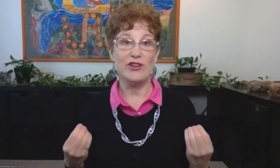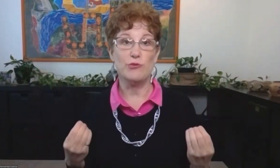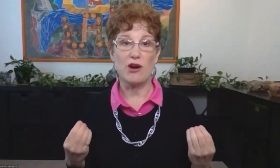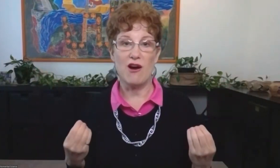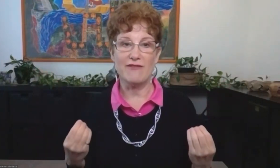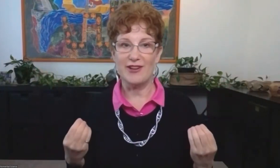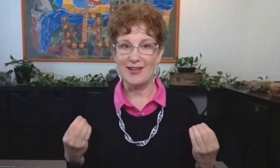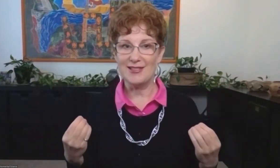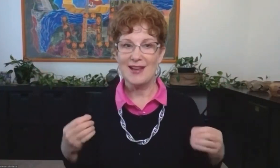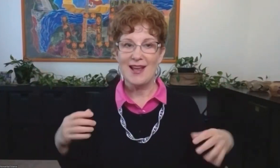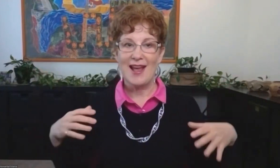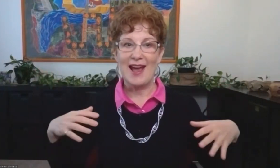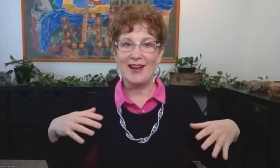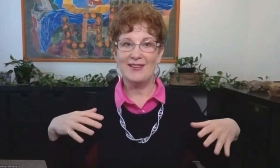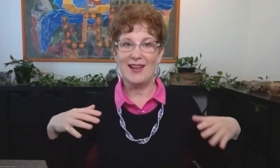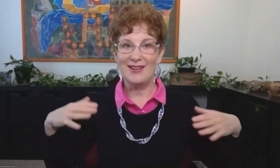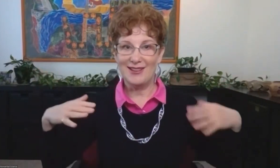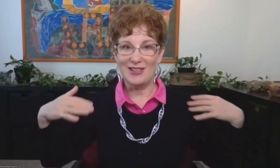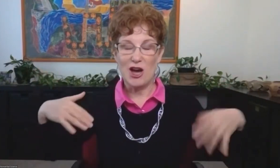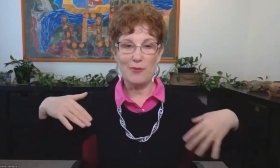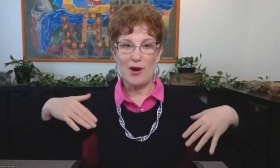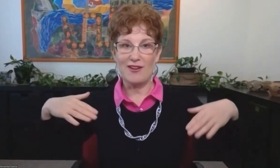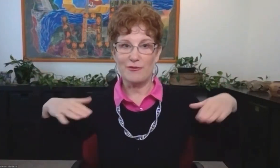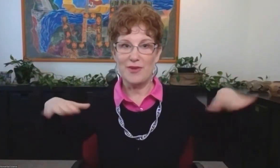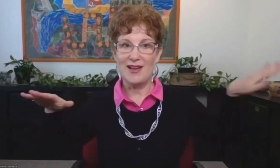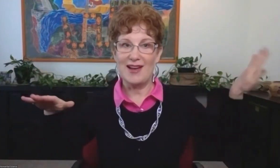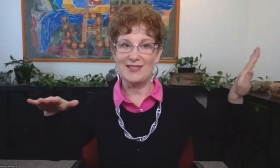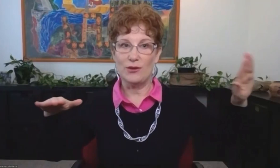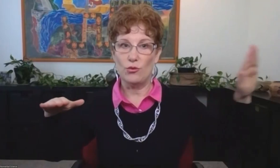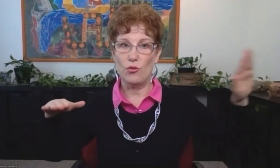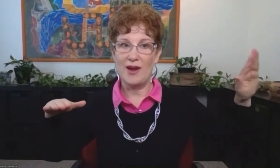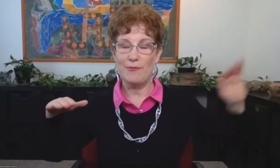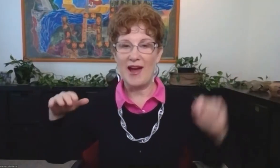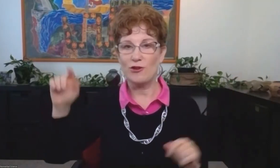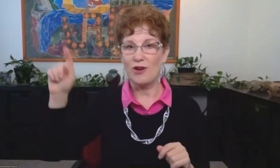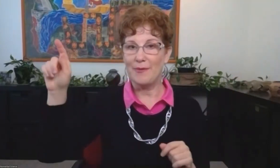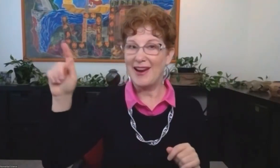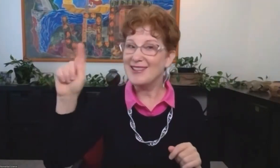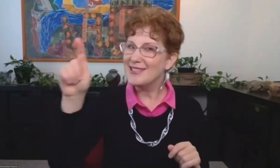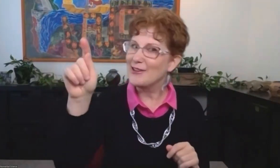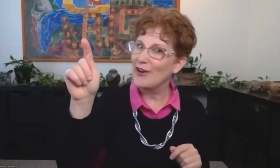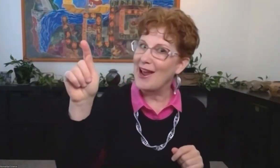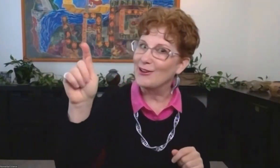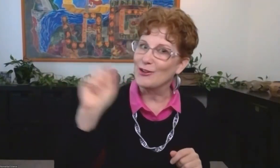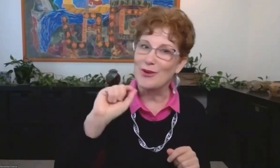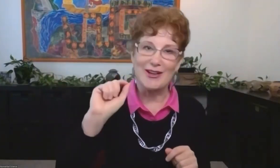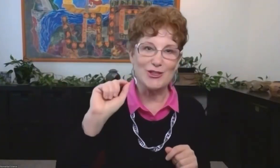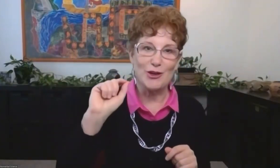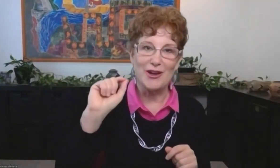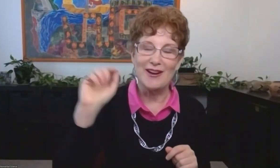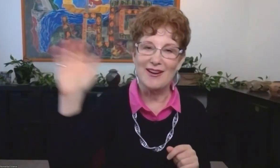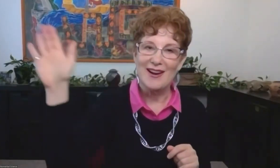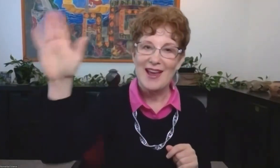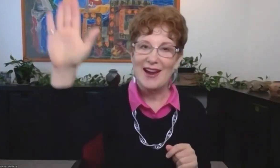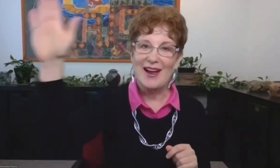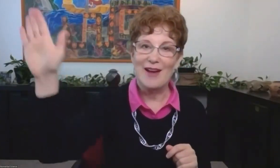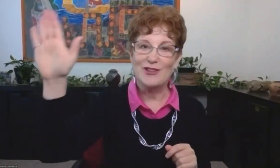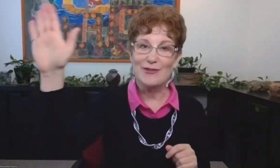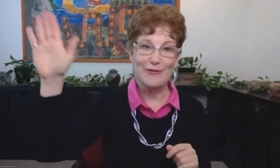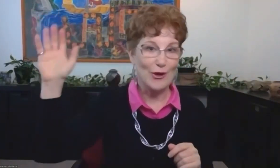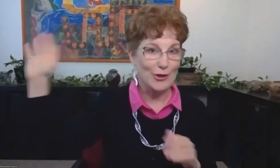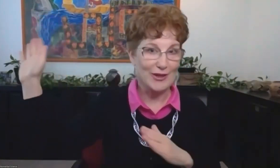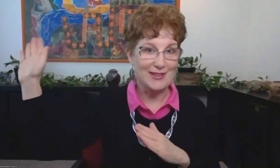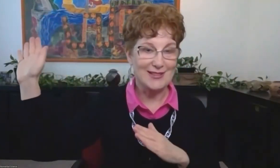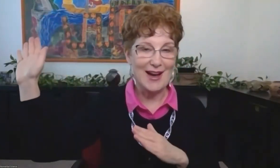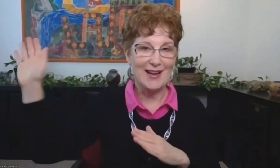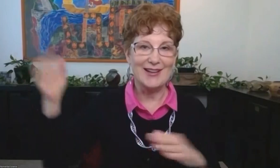so that I feel more confident. And then the top part of me has the white backdrop and it's a different angle than what I show here. And